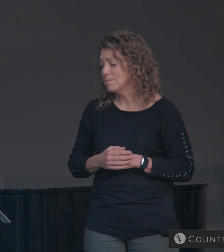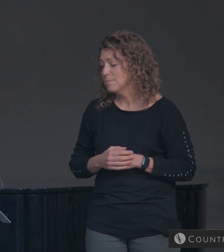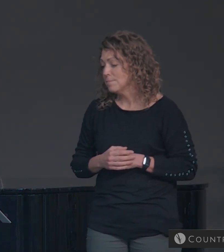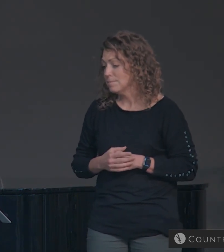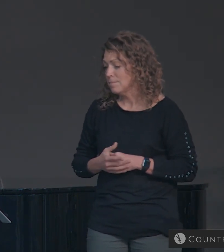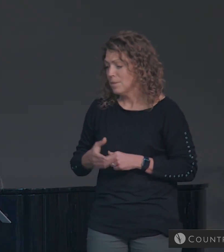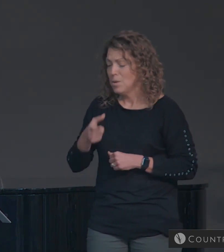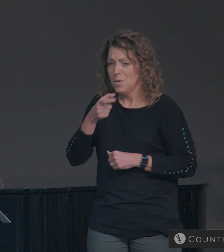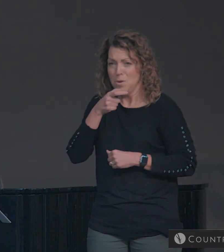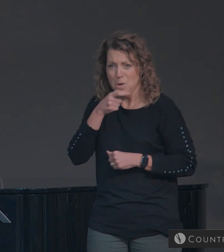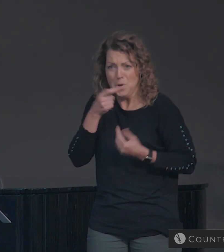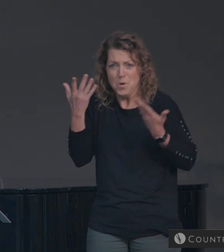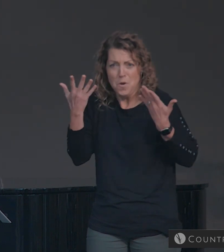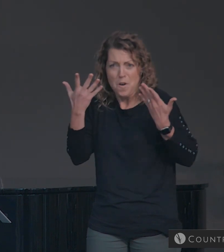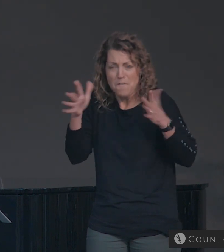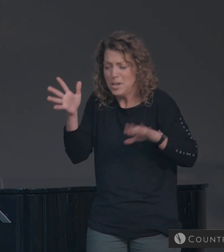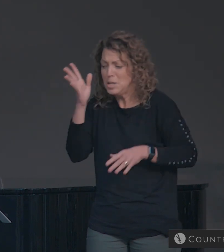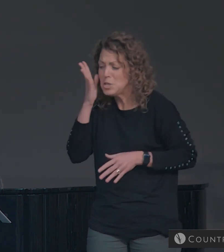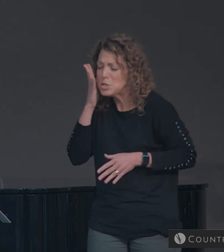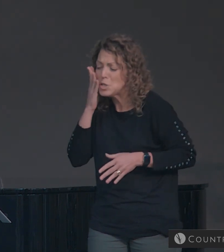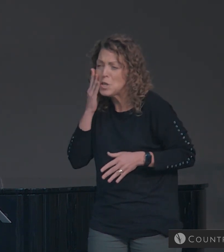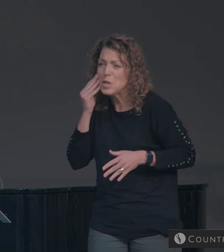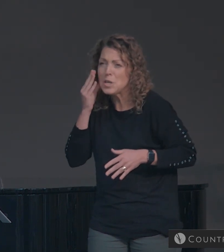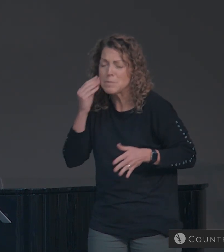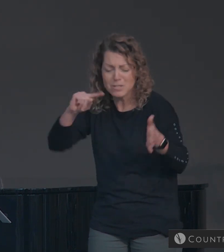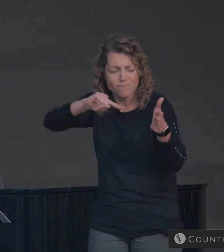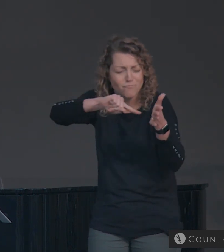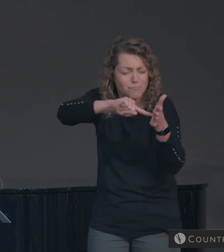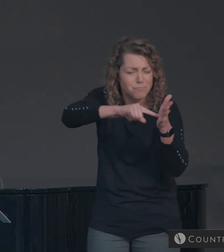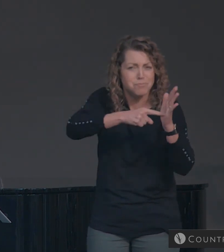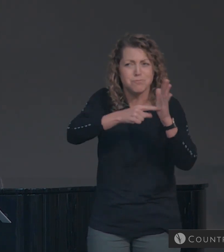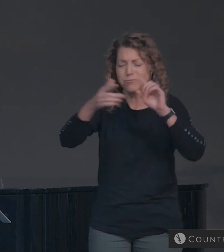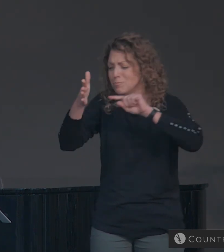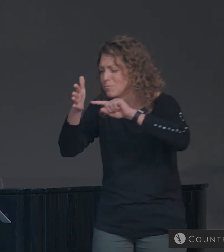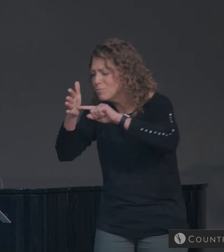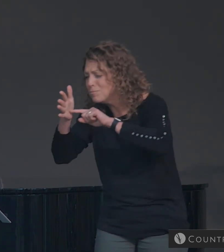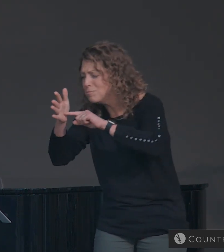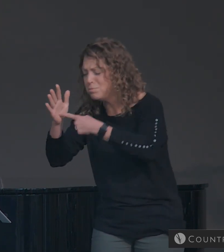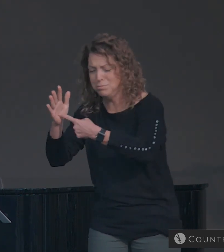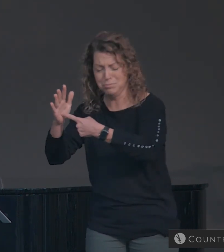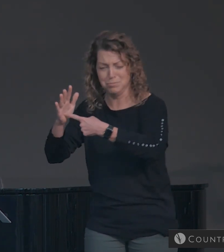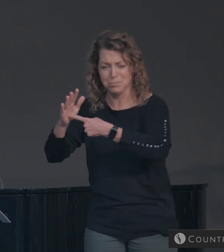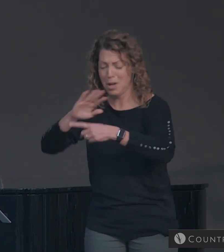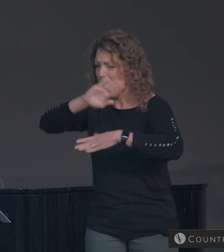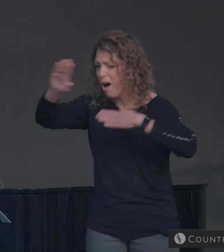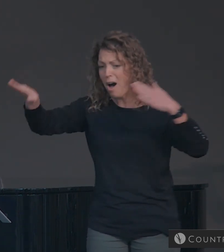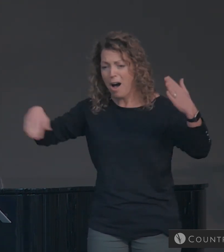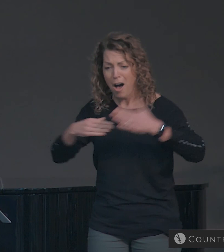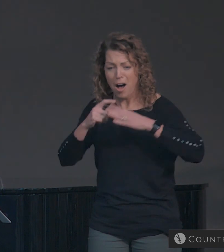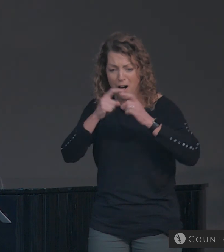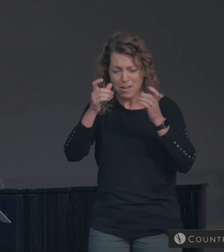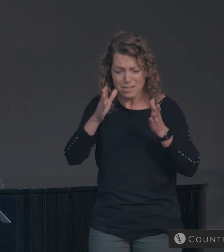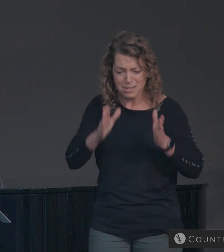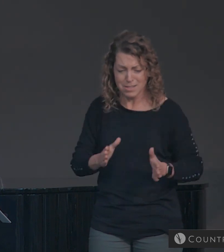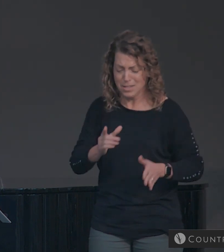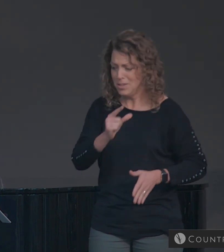Who has felt the nails upon His hands